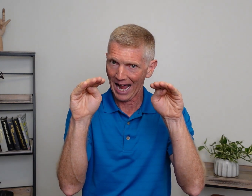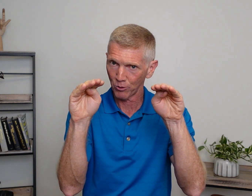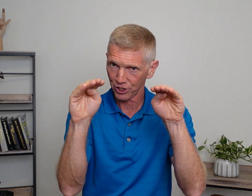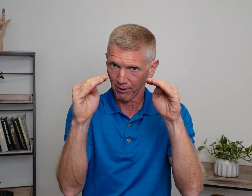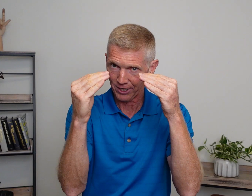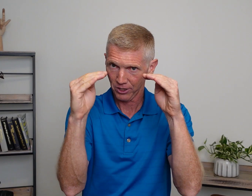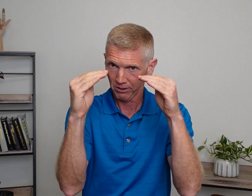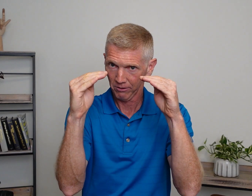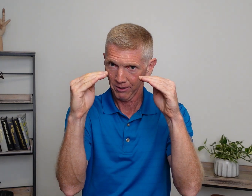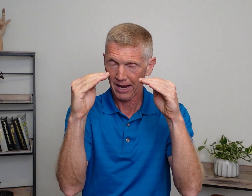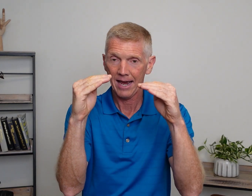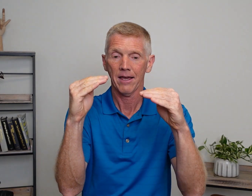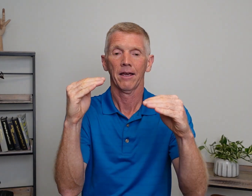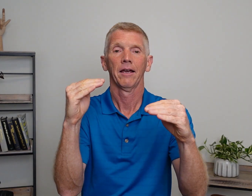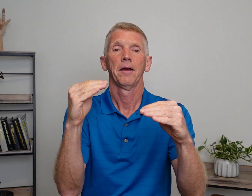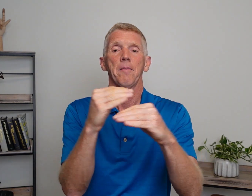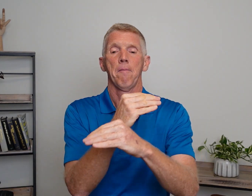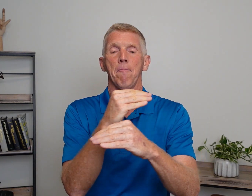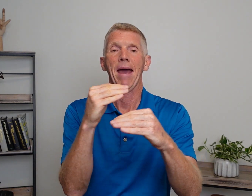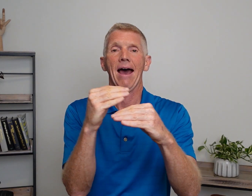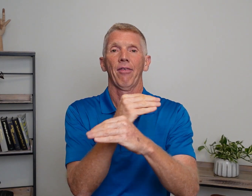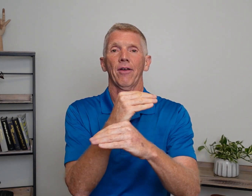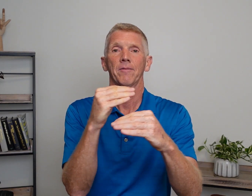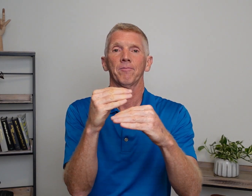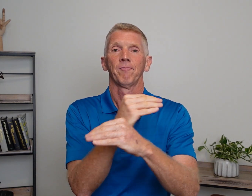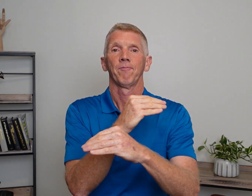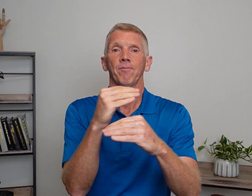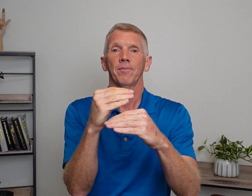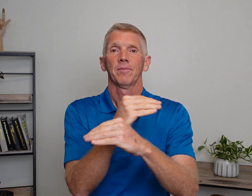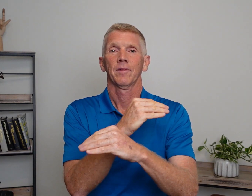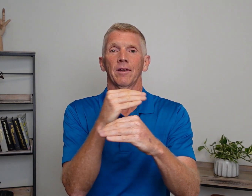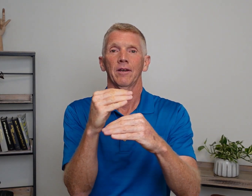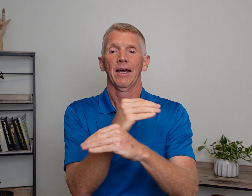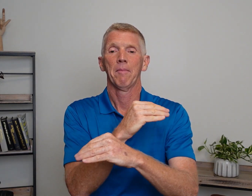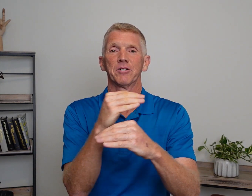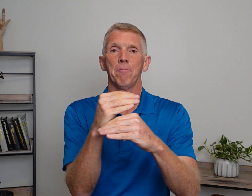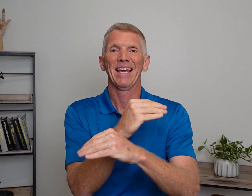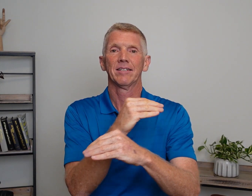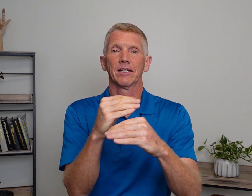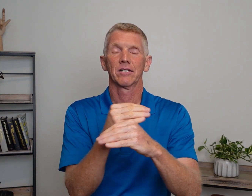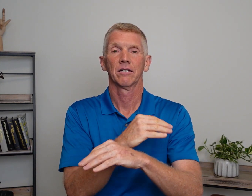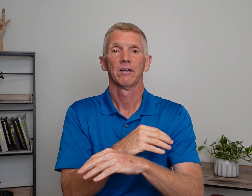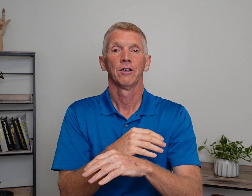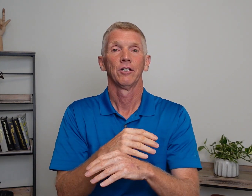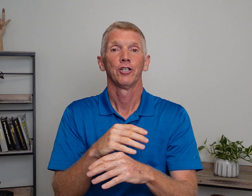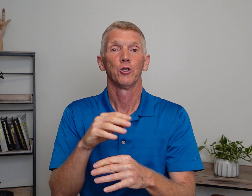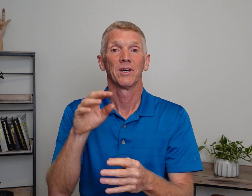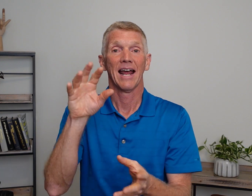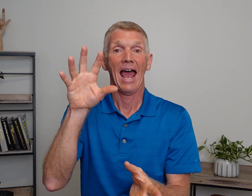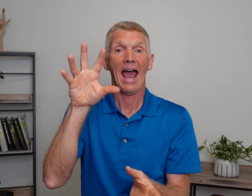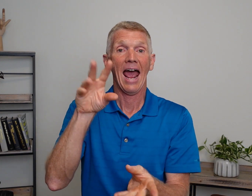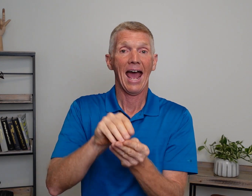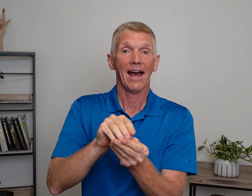outstretched. Okay? Math. Okay? How about some basics? You can add.